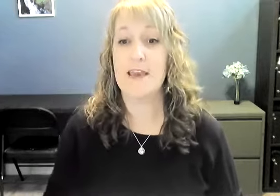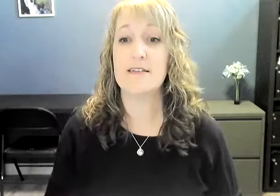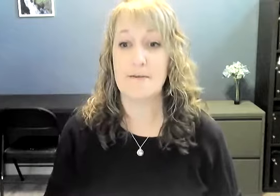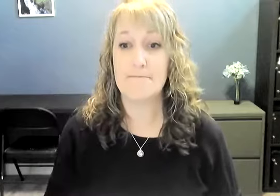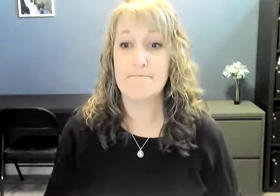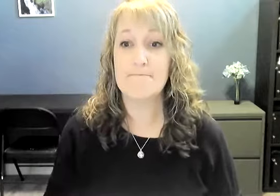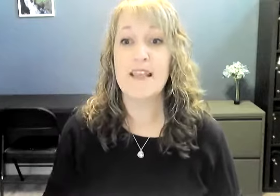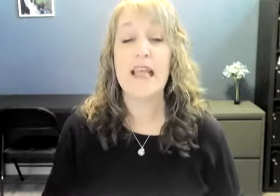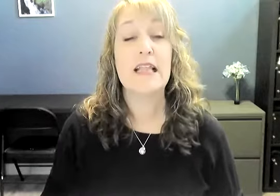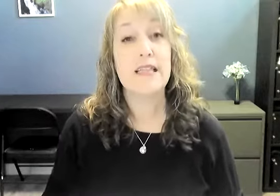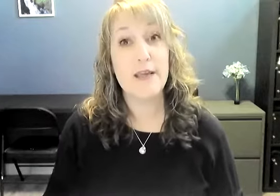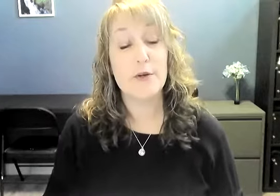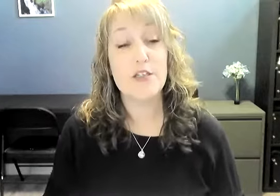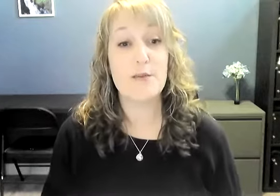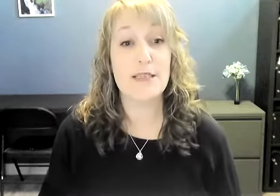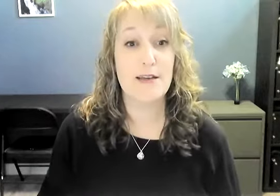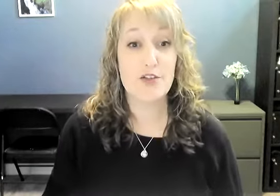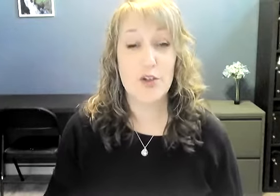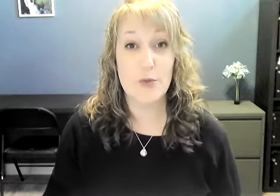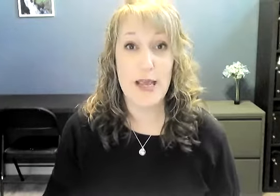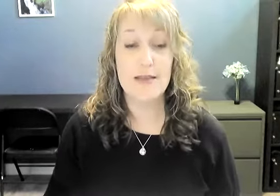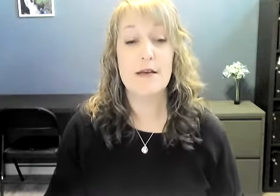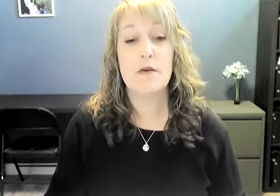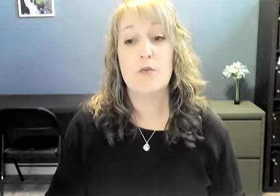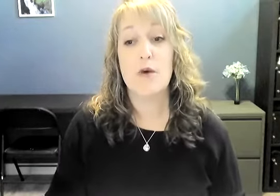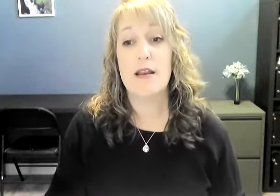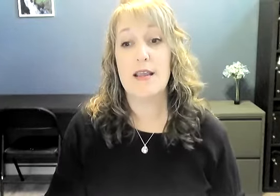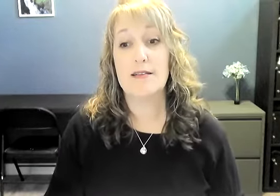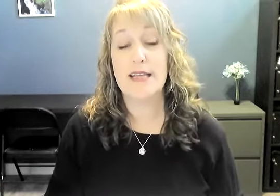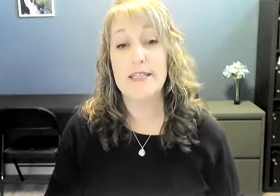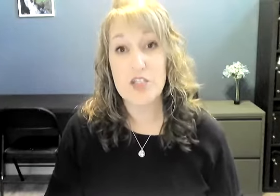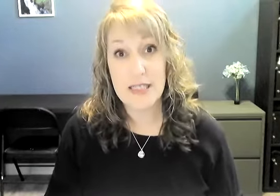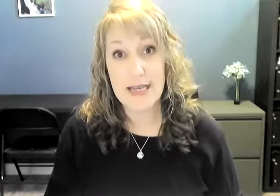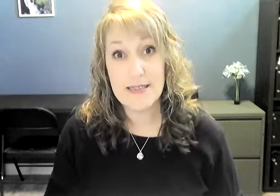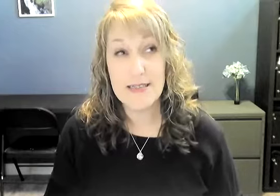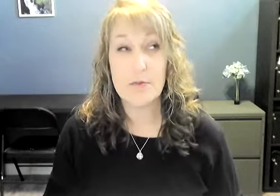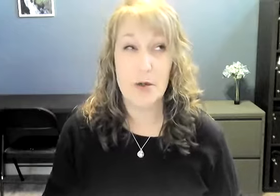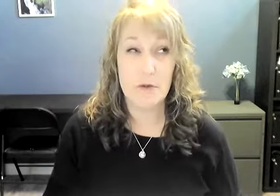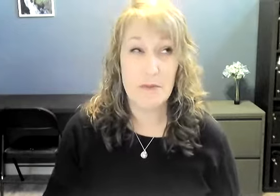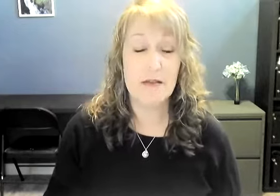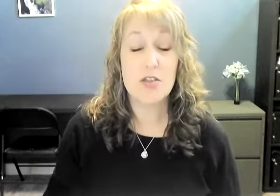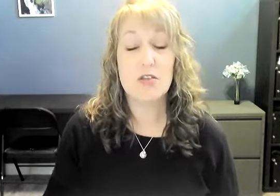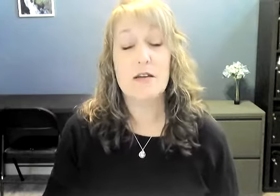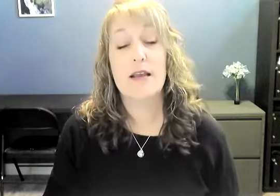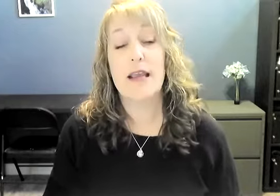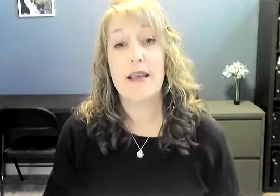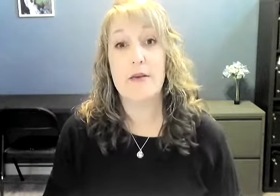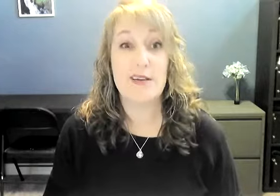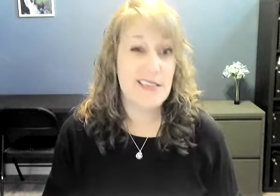ASL. Language can be signed two ways. One is initialized, borrowed from English, and one is